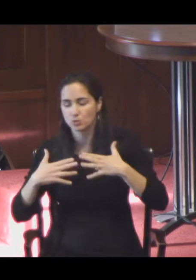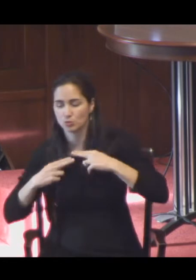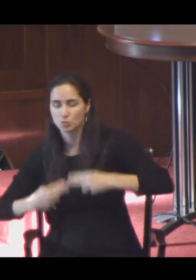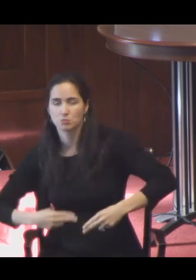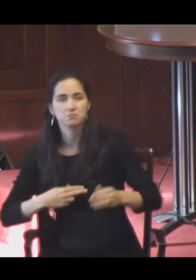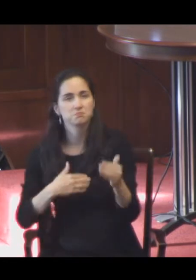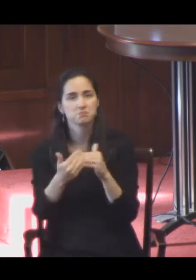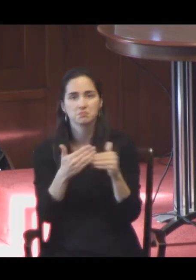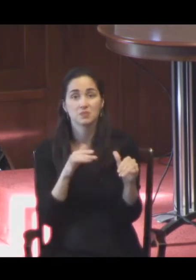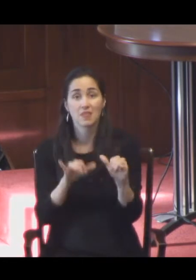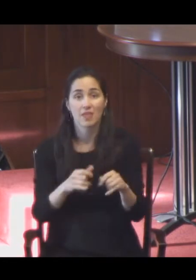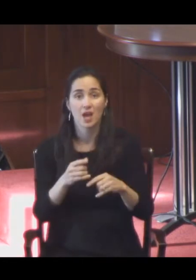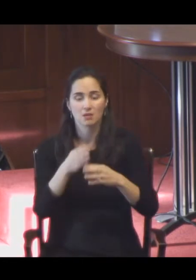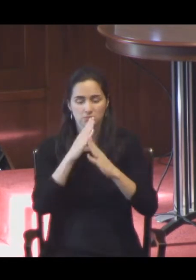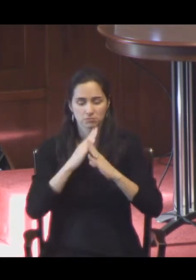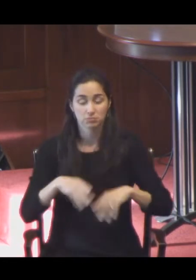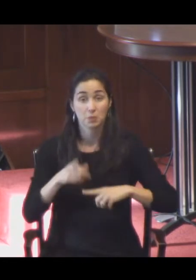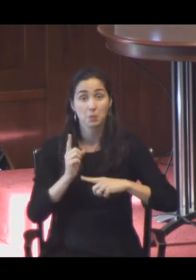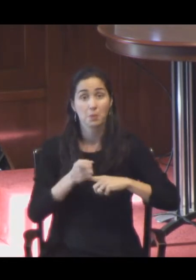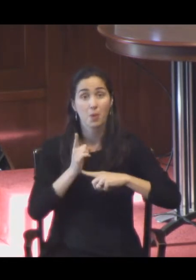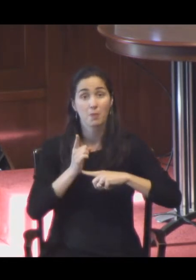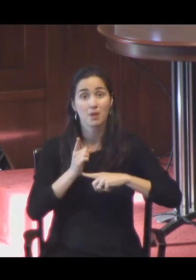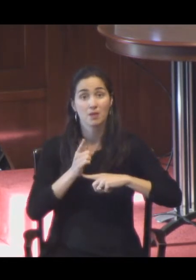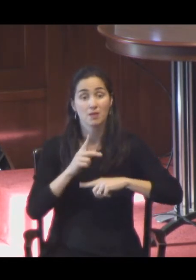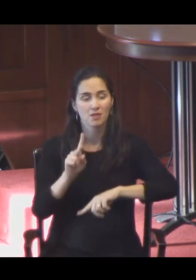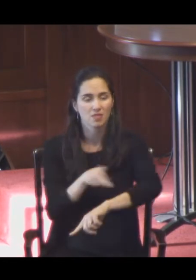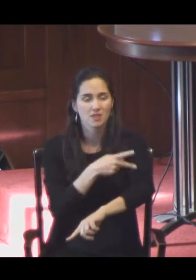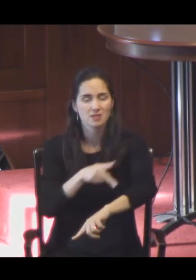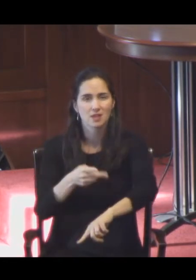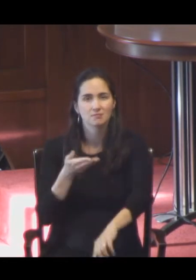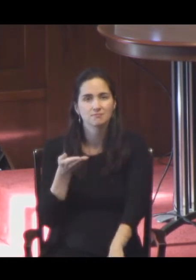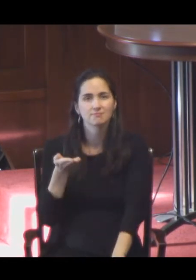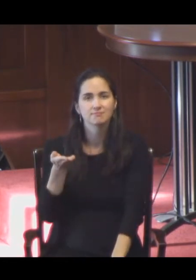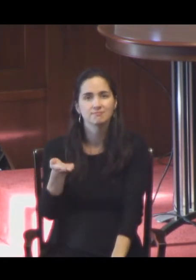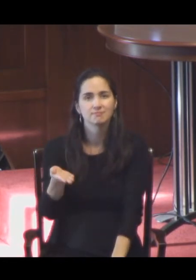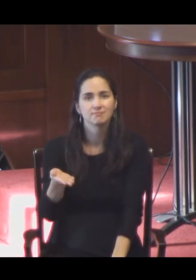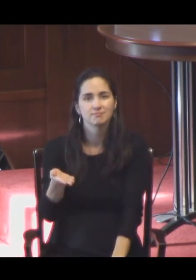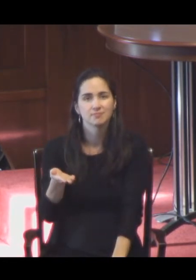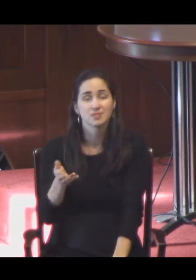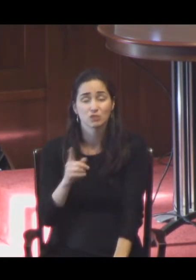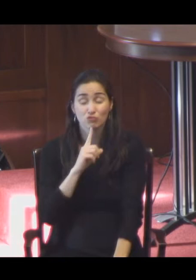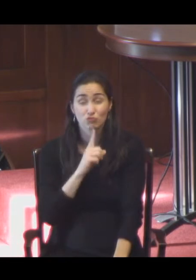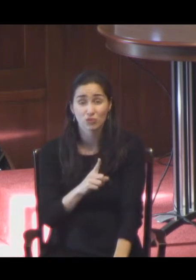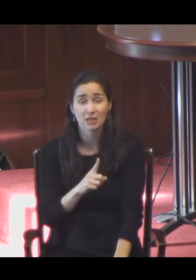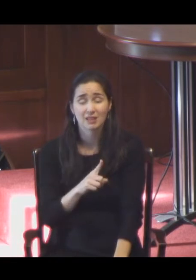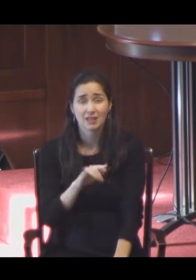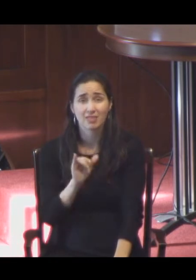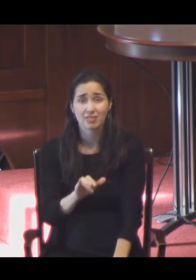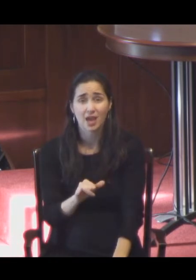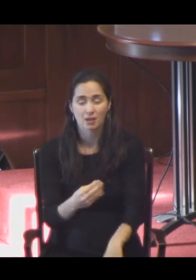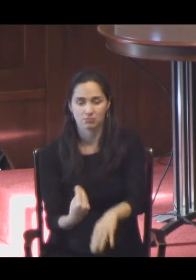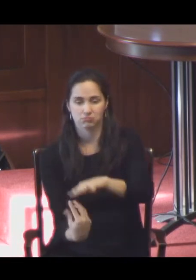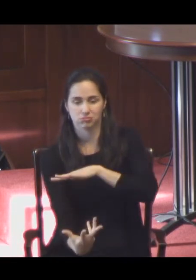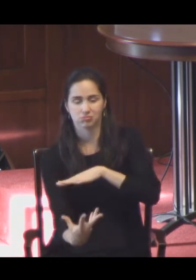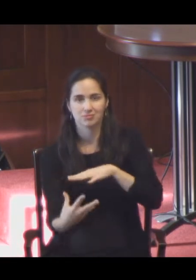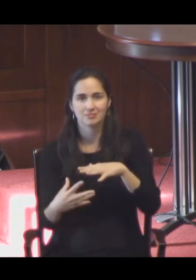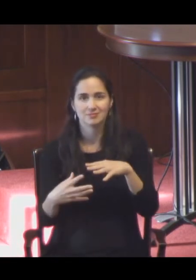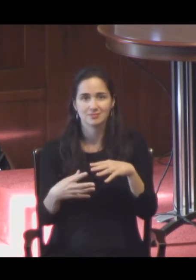there the dance is. Okay, so pretty dense imagery. Let me unpack it just a little bit. Garlic and